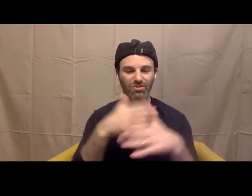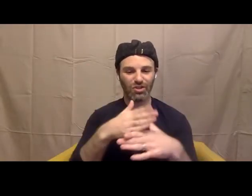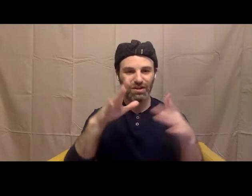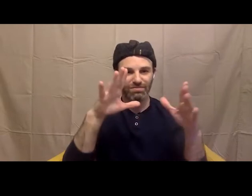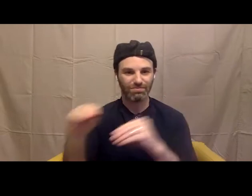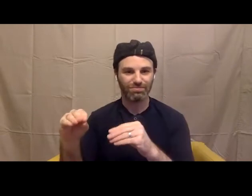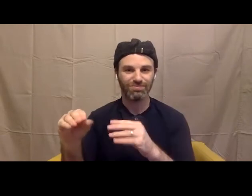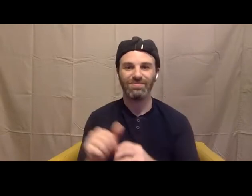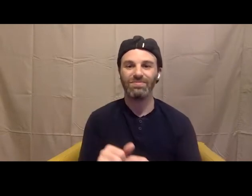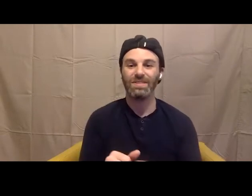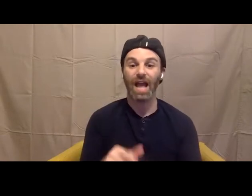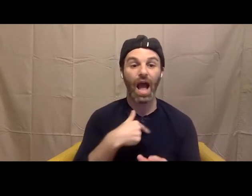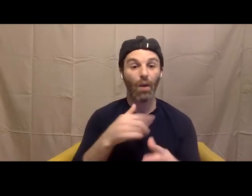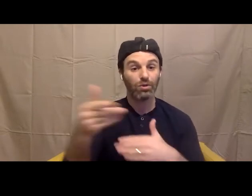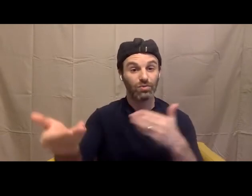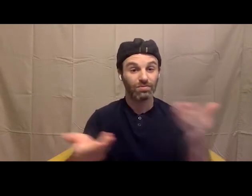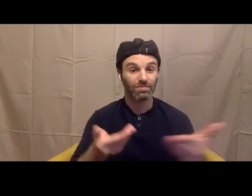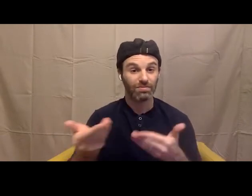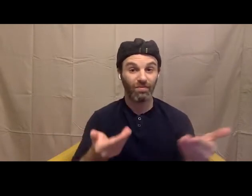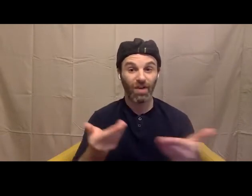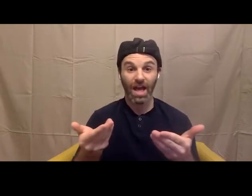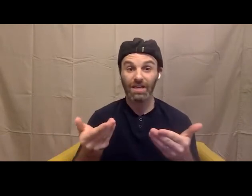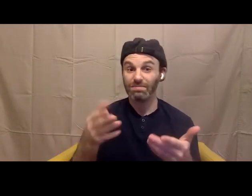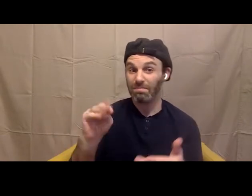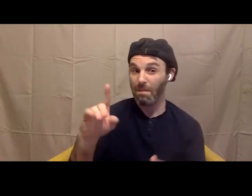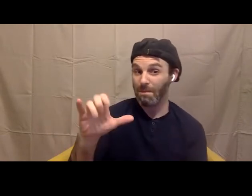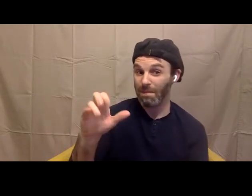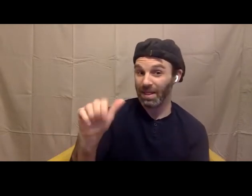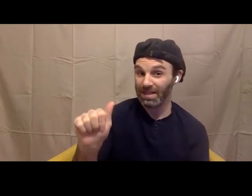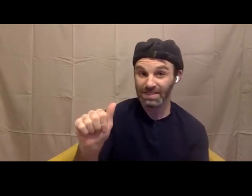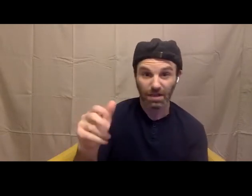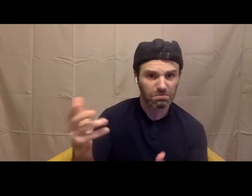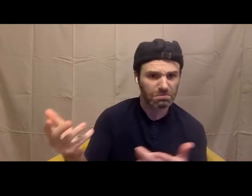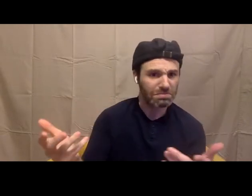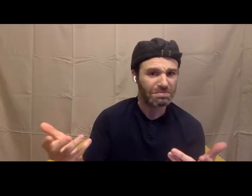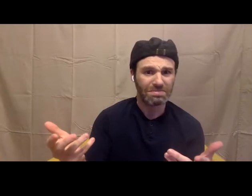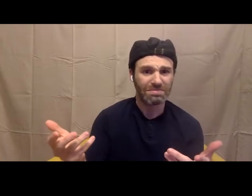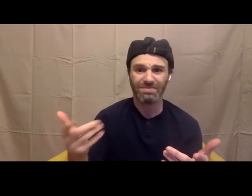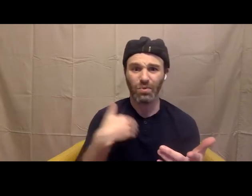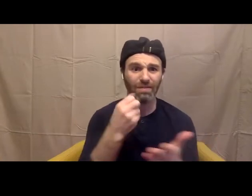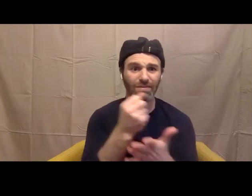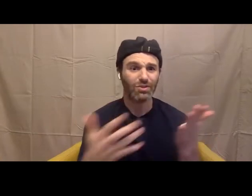And invite. Maybe I'll just invite Melissa in. Is that Vern? I don't know. We have a script. Sounds great. Okay.